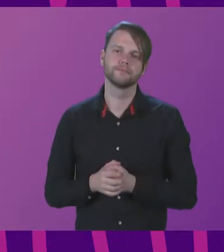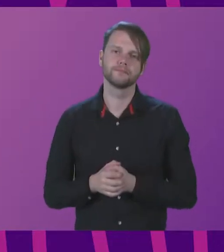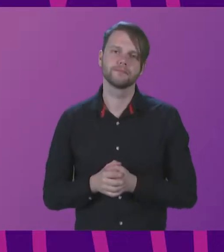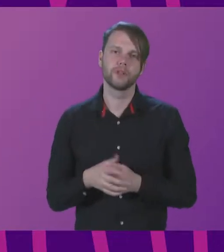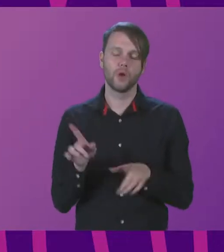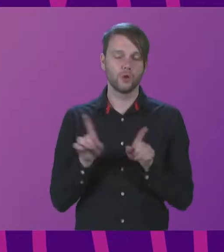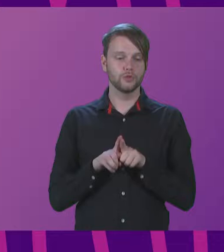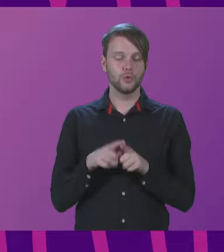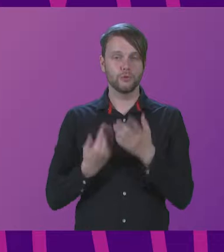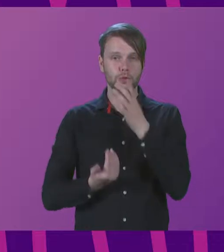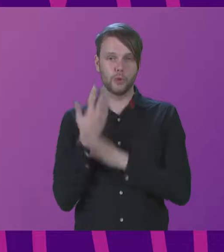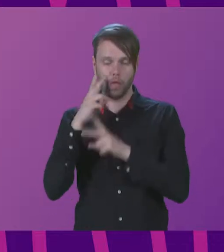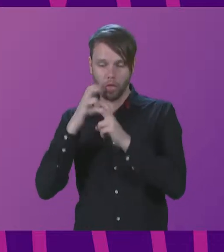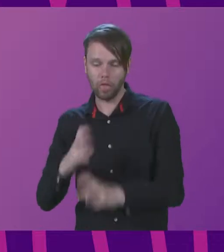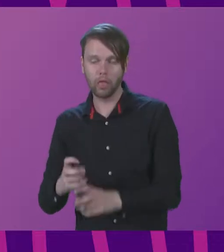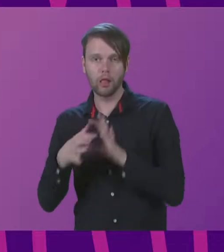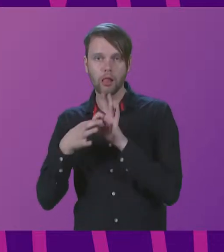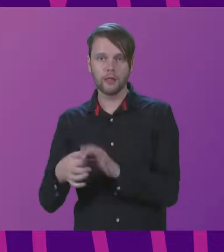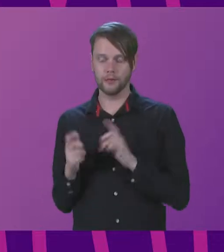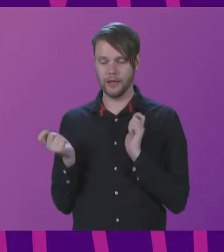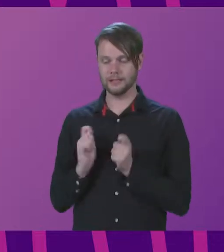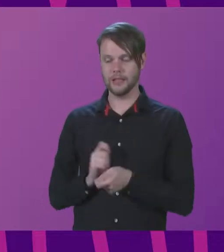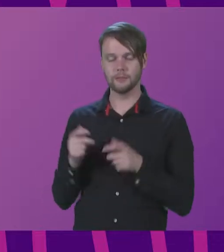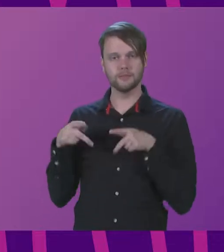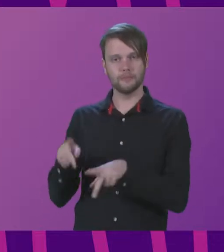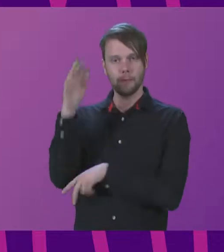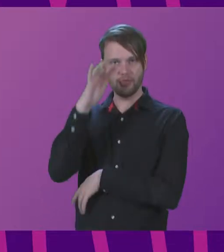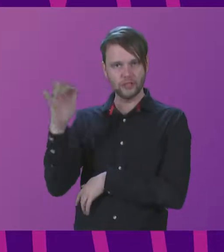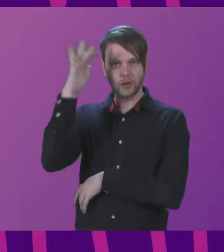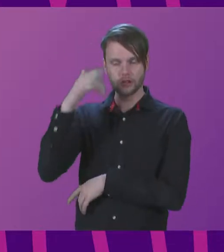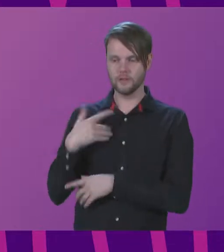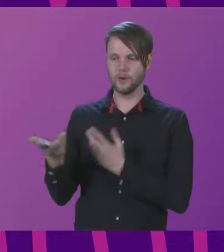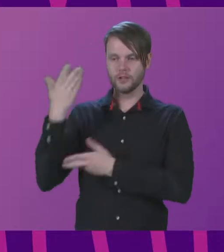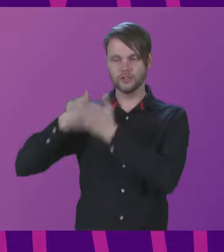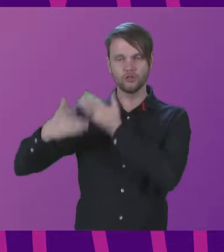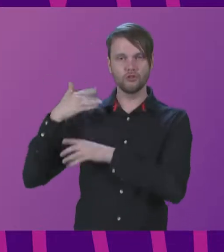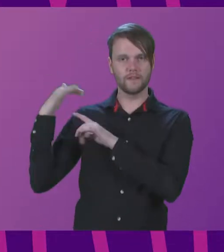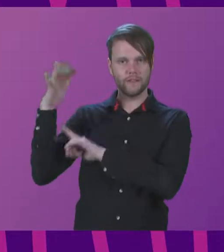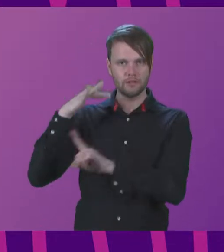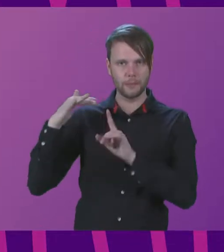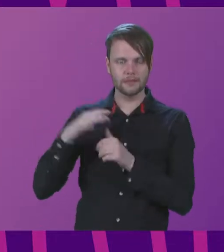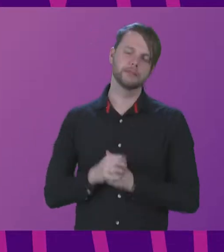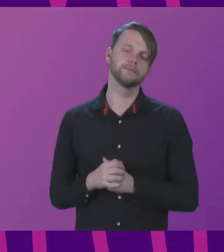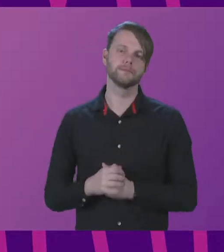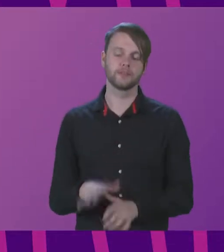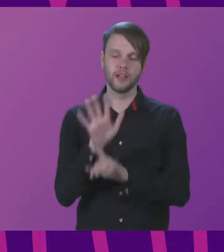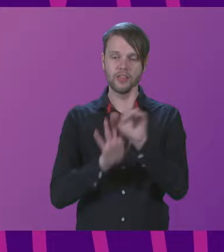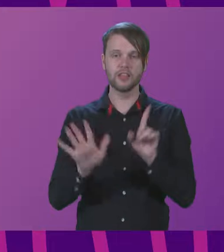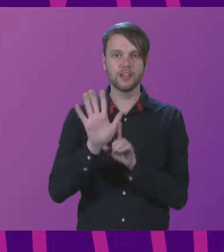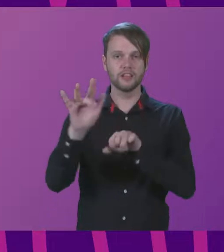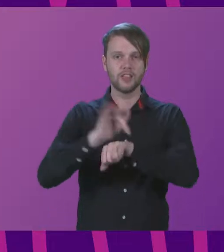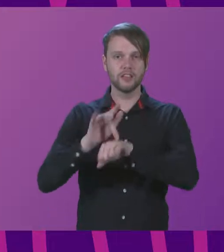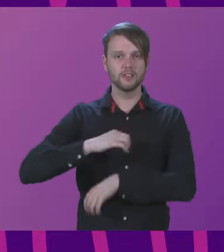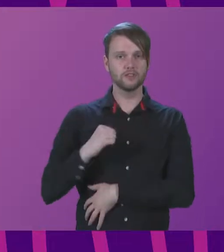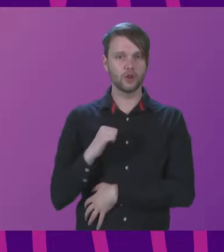pilot studies on adaption methodologies in the historic environment. The National Theatre of Scotland